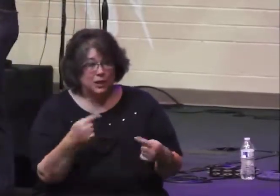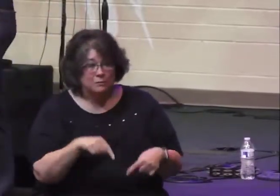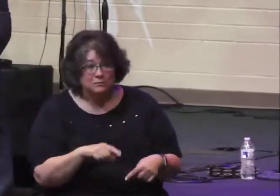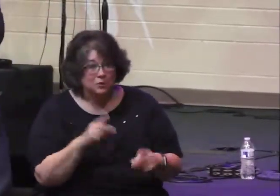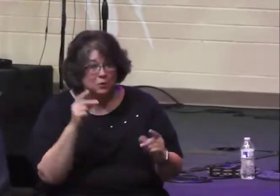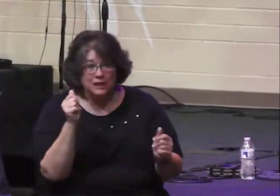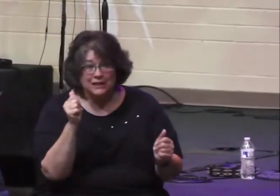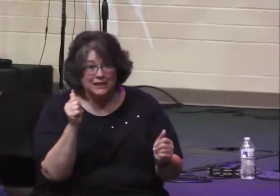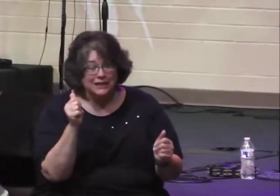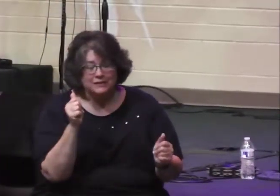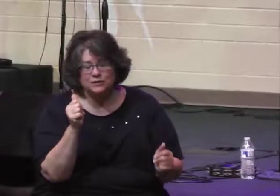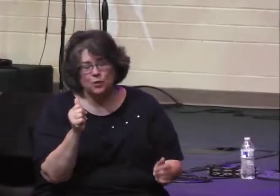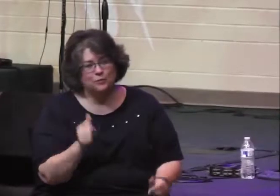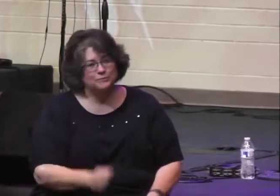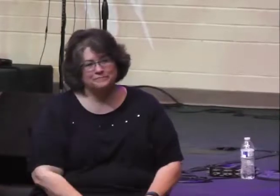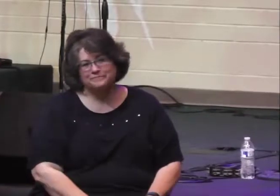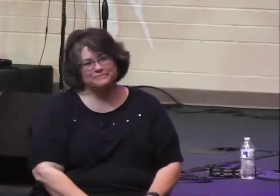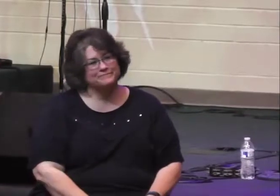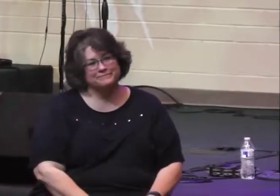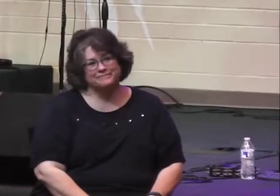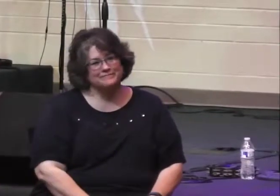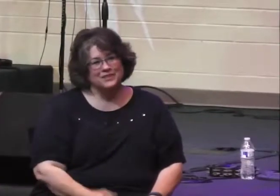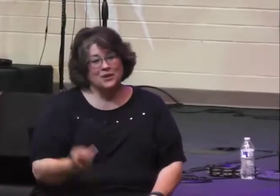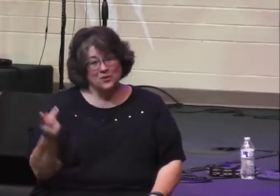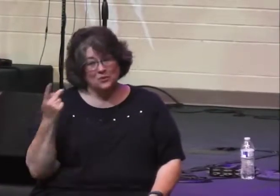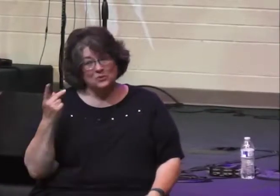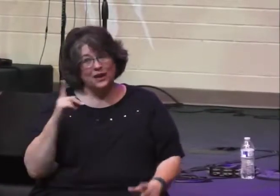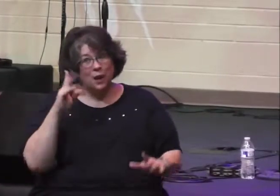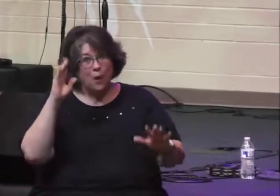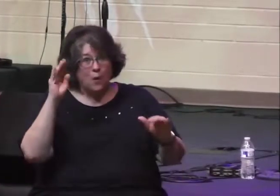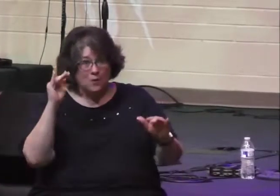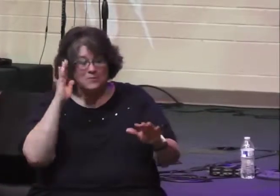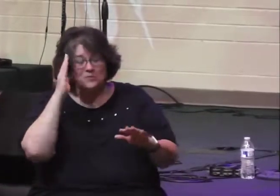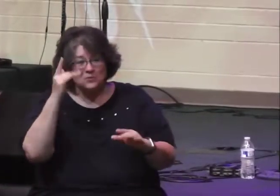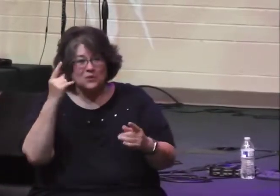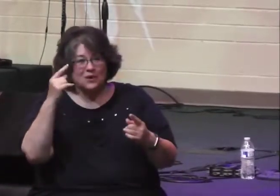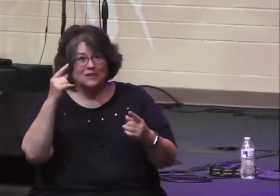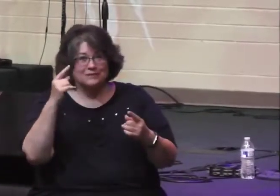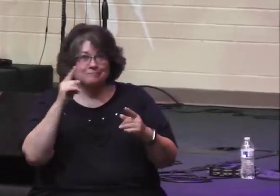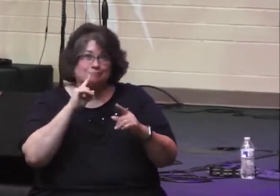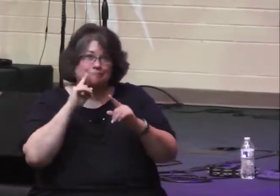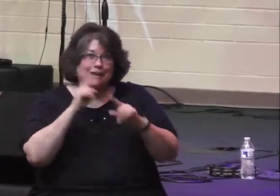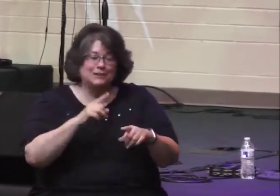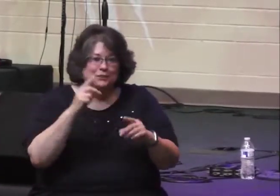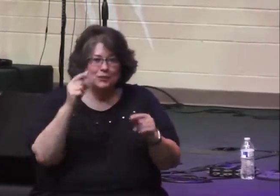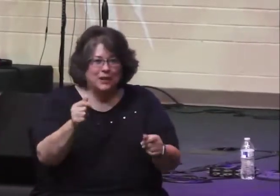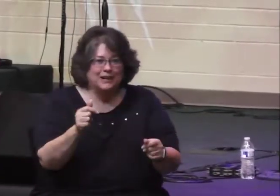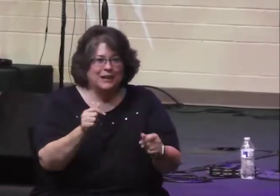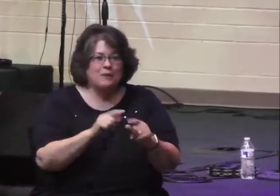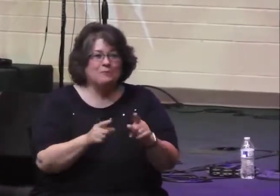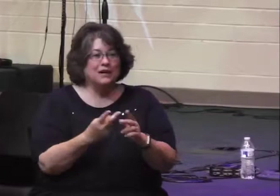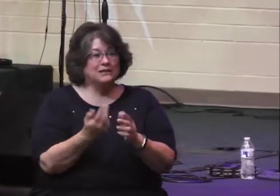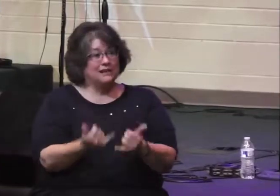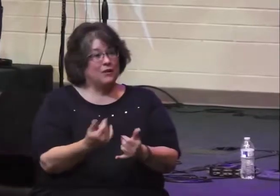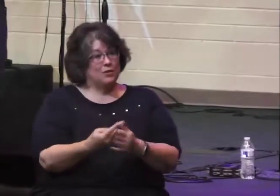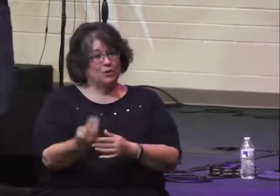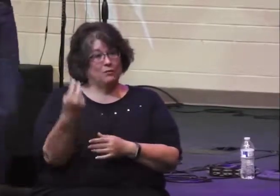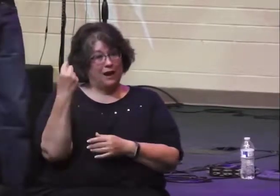answer did not come quickly. It certainly did not come as quickly as we had hoped it would.